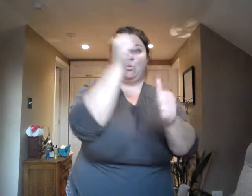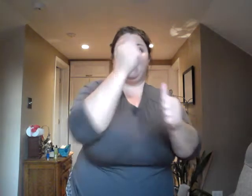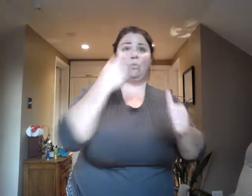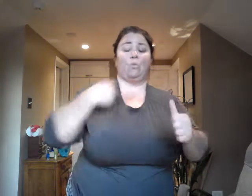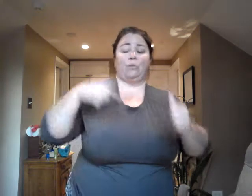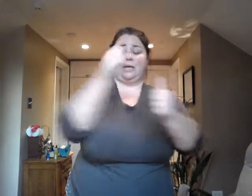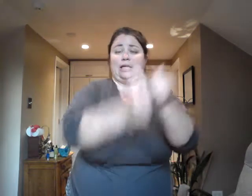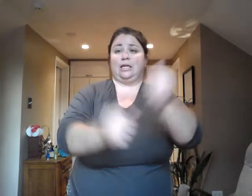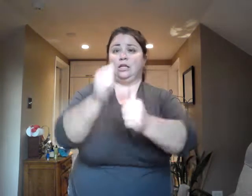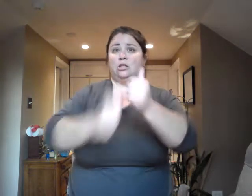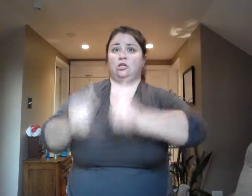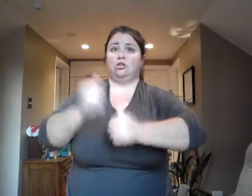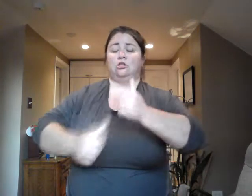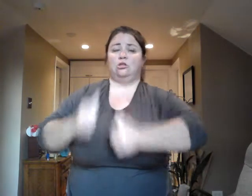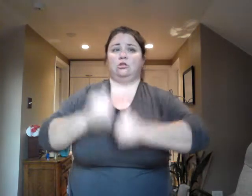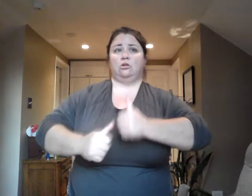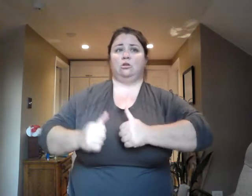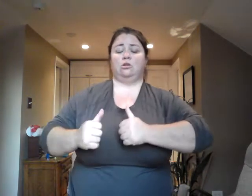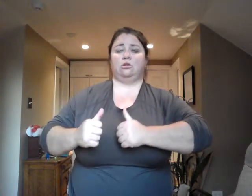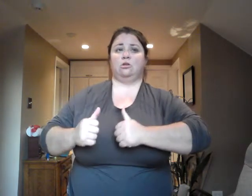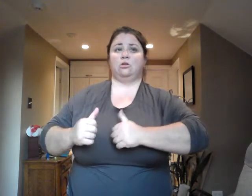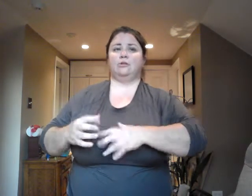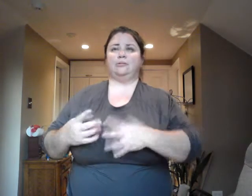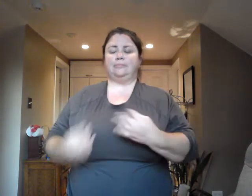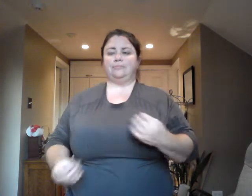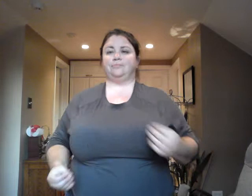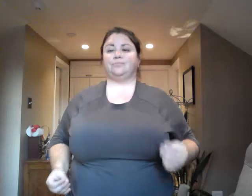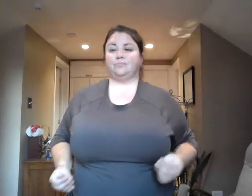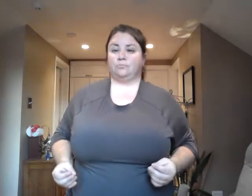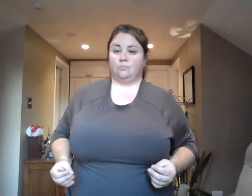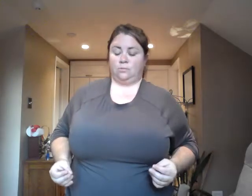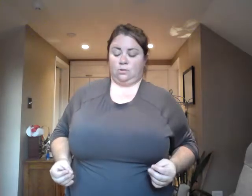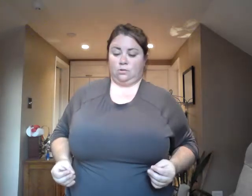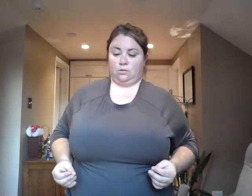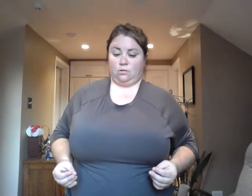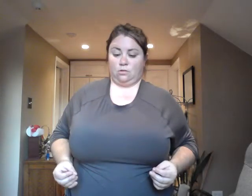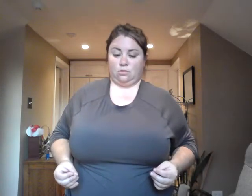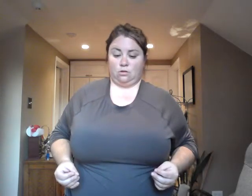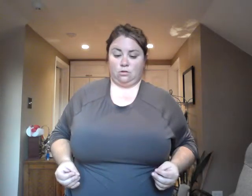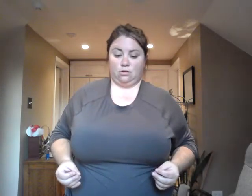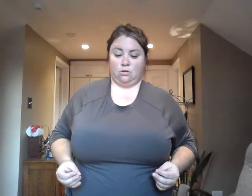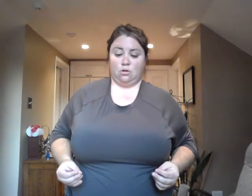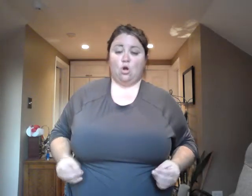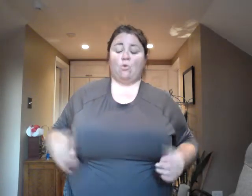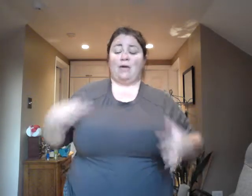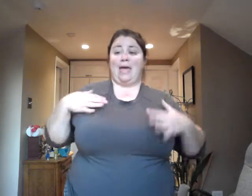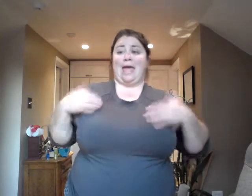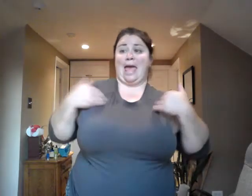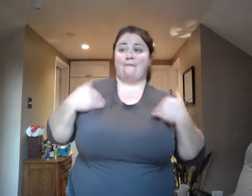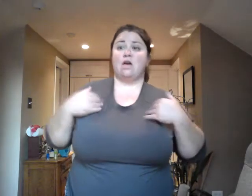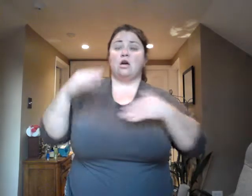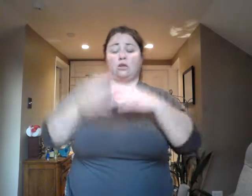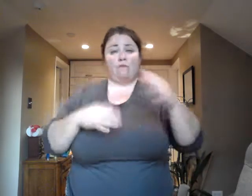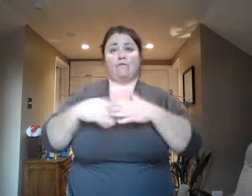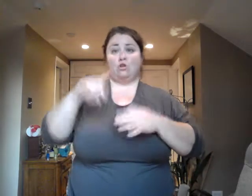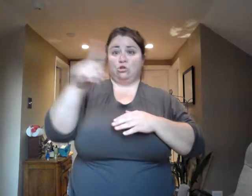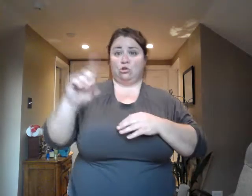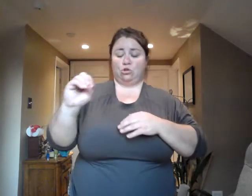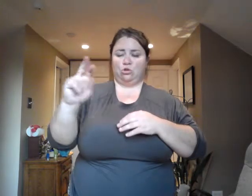in with which we're comfortable. This is known as our comfort zone. We each have a very unique